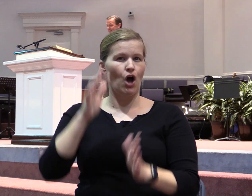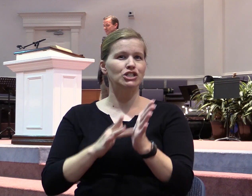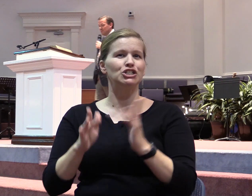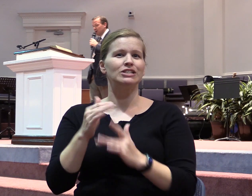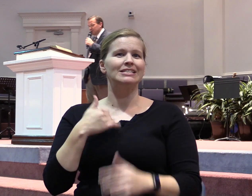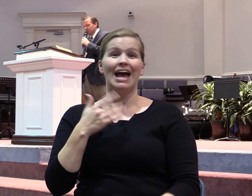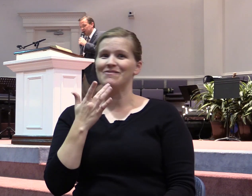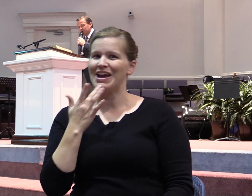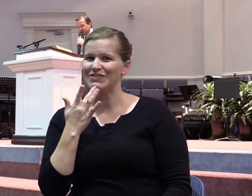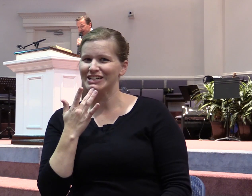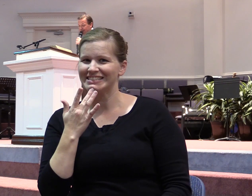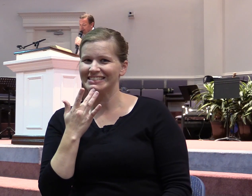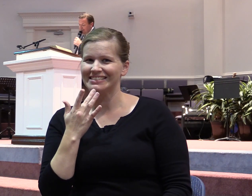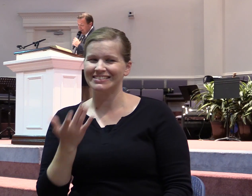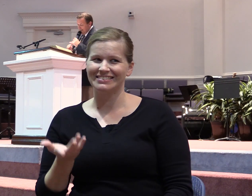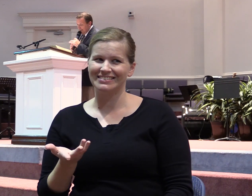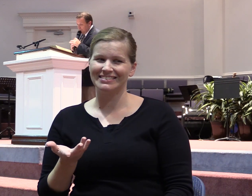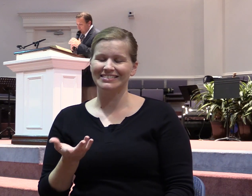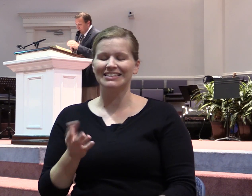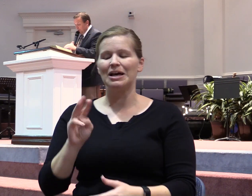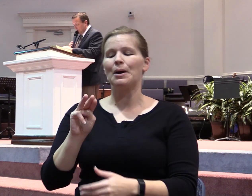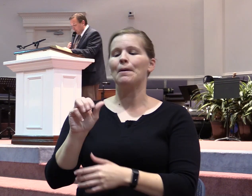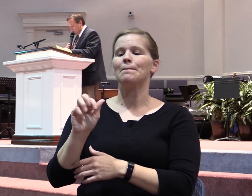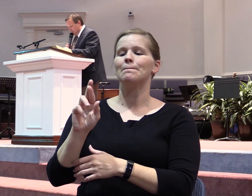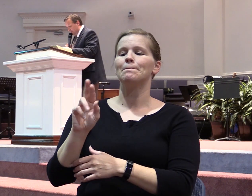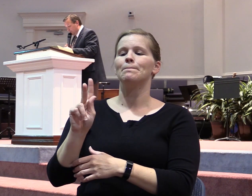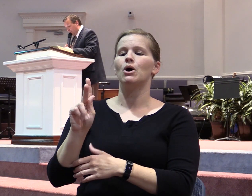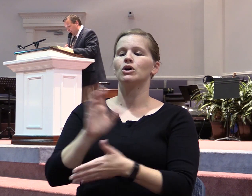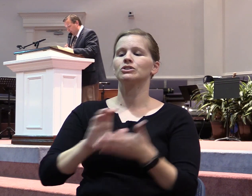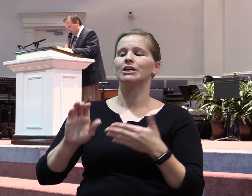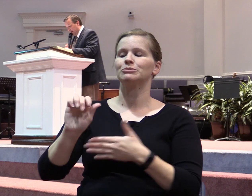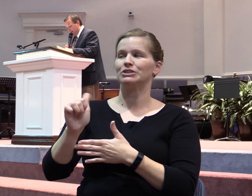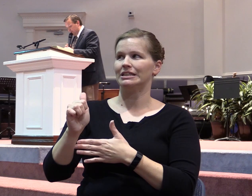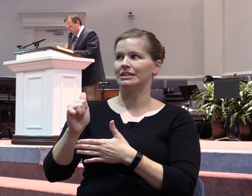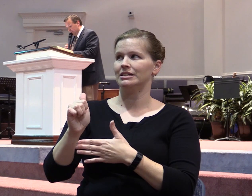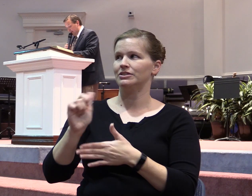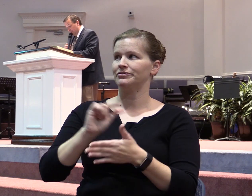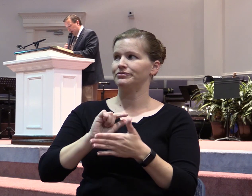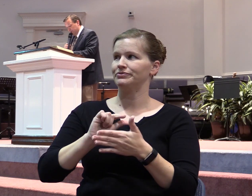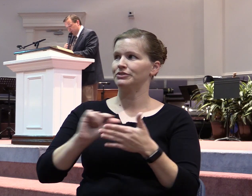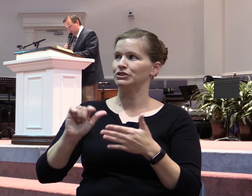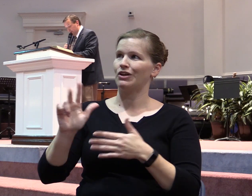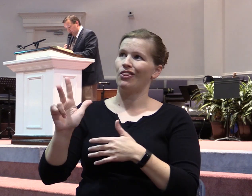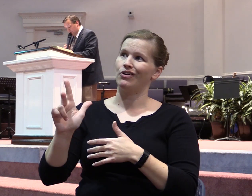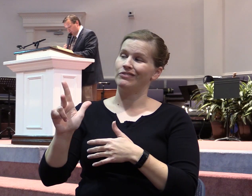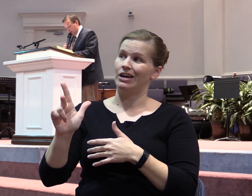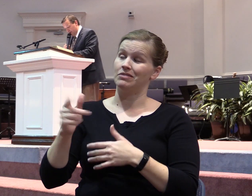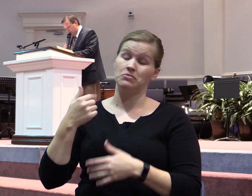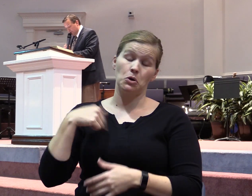Mark chapter number 10 and we'll go to verse number 35 and just have a Bible study. If that's okay, if that's